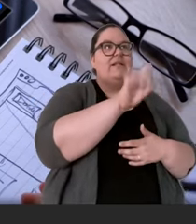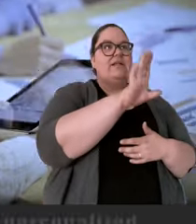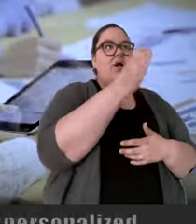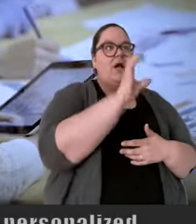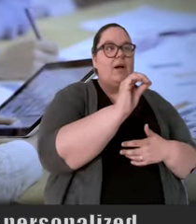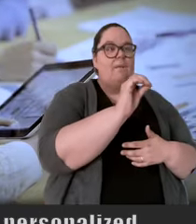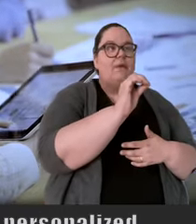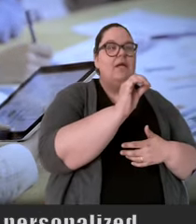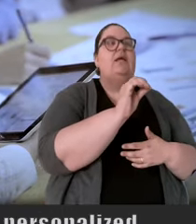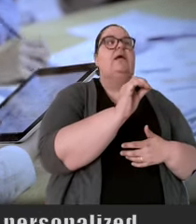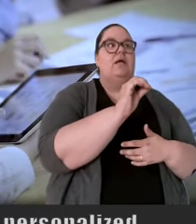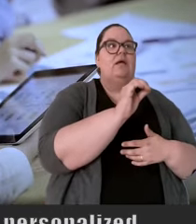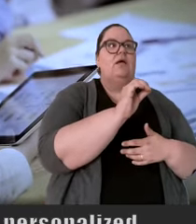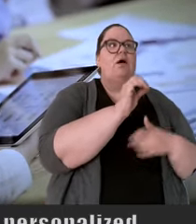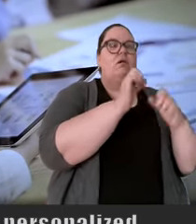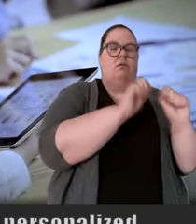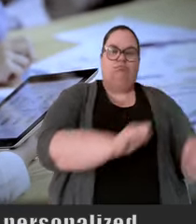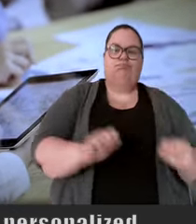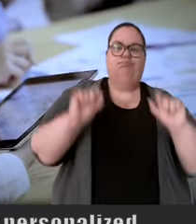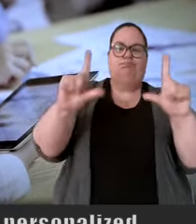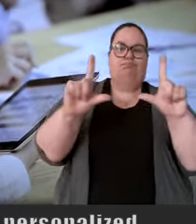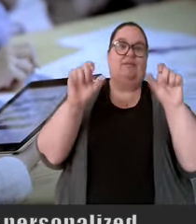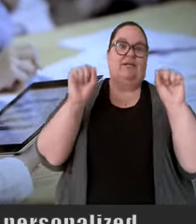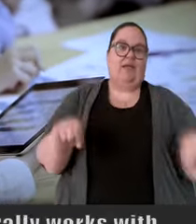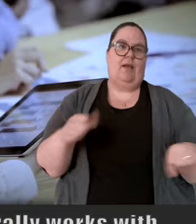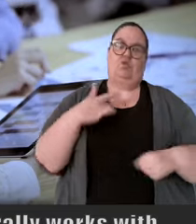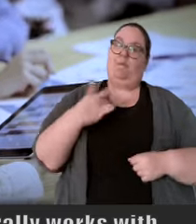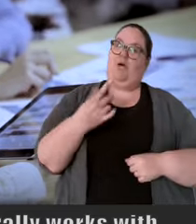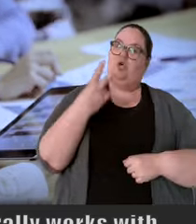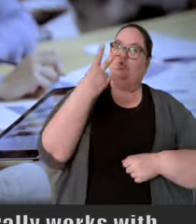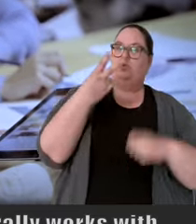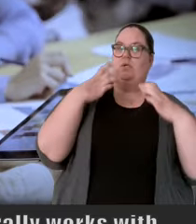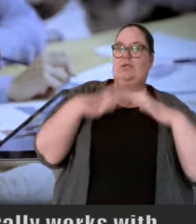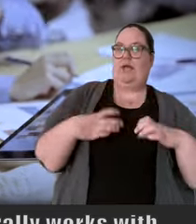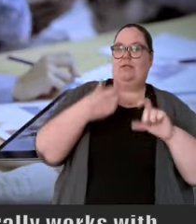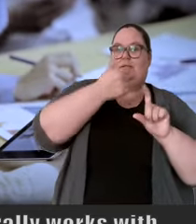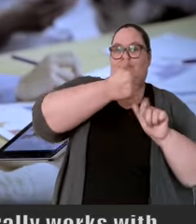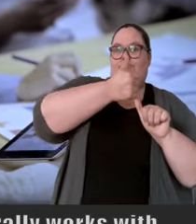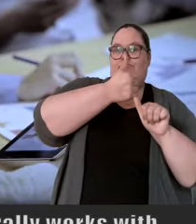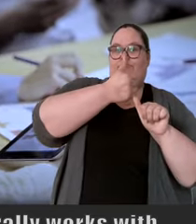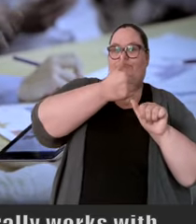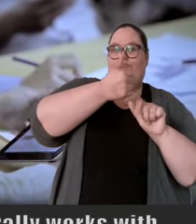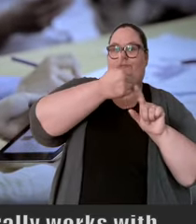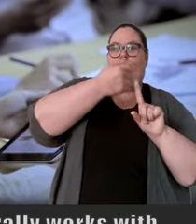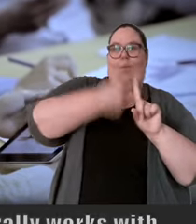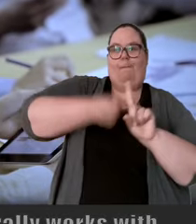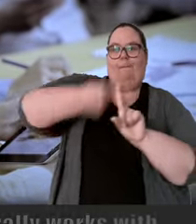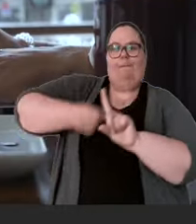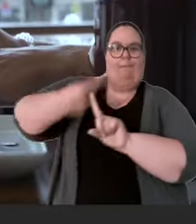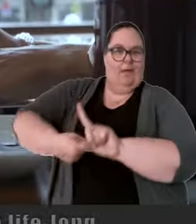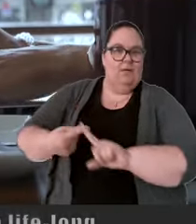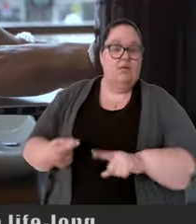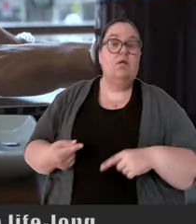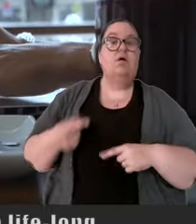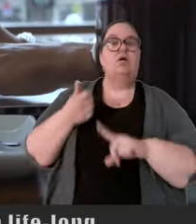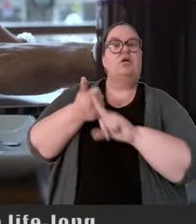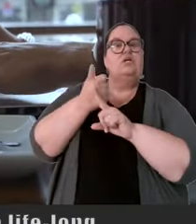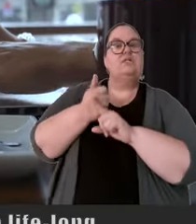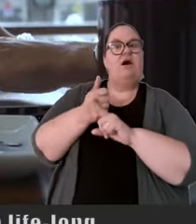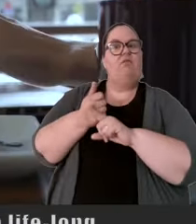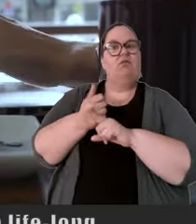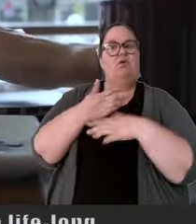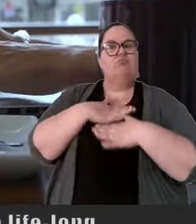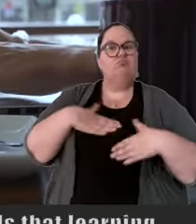To offer personalized and custom advice, she generally works with two clients each month. As a